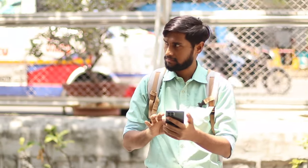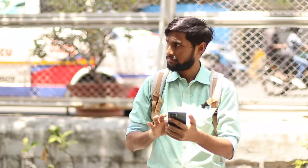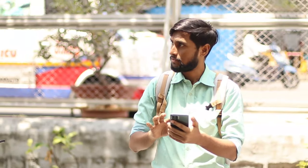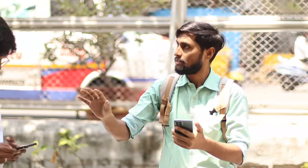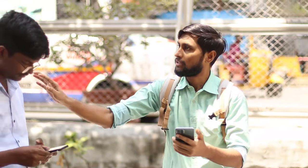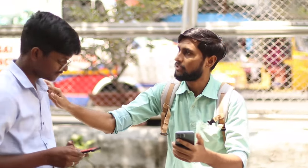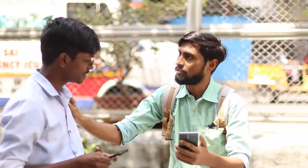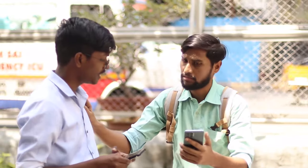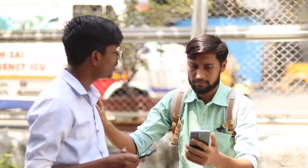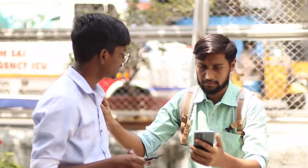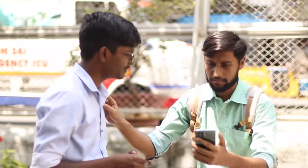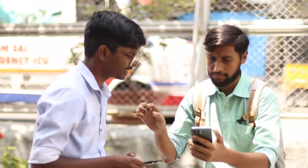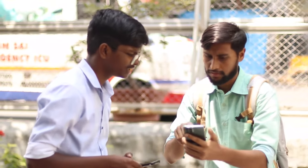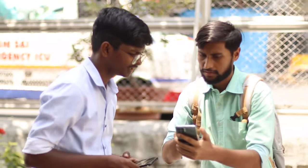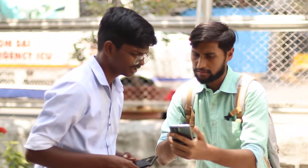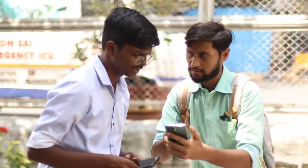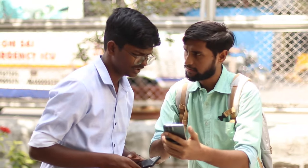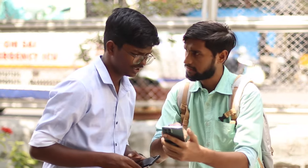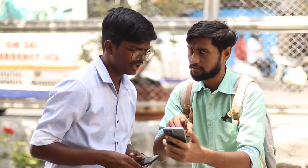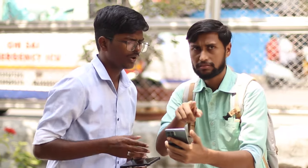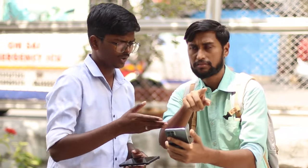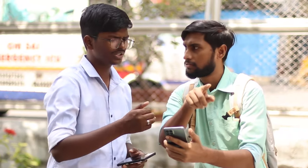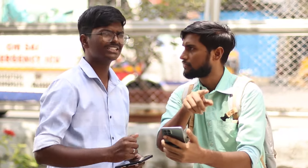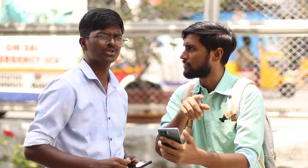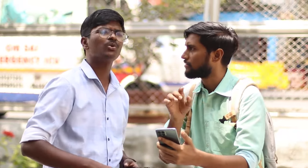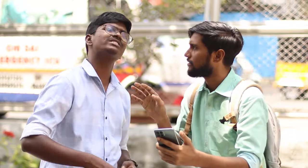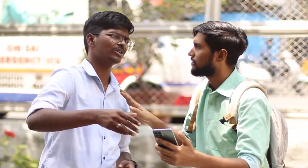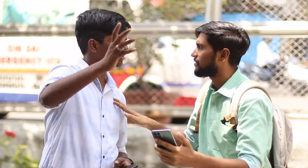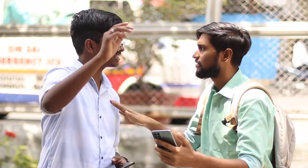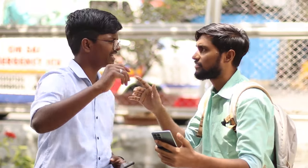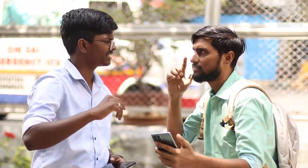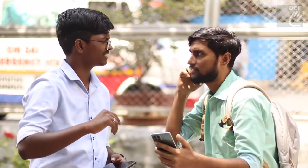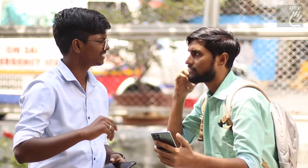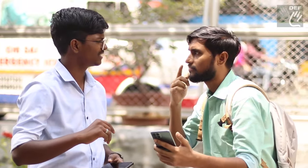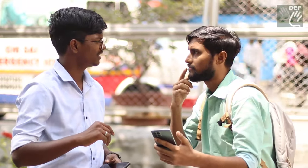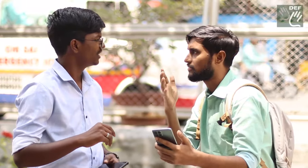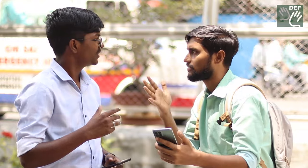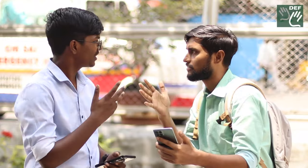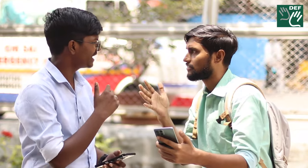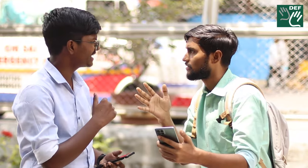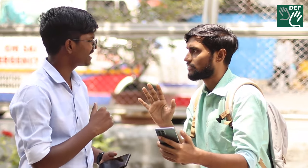Hey, can you help me with the directions? Oh, this! Just go straight! Wait, wait, wait! I am deaf!